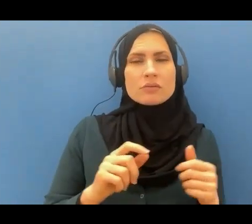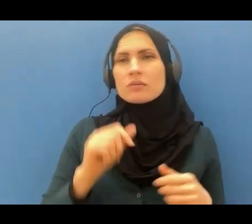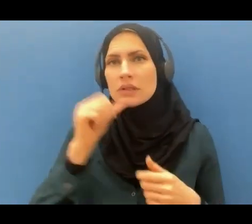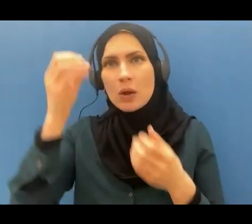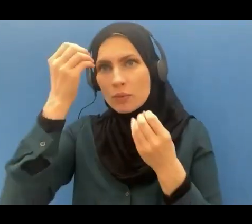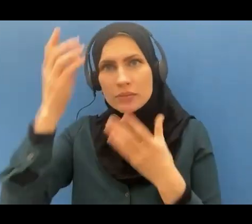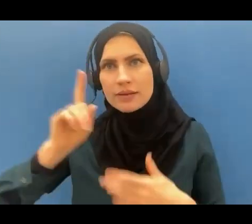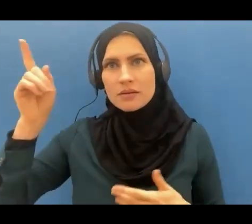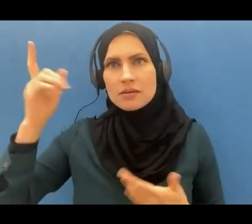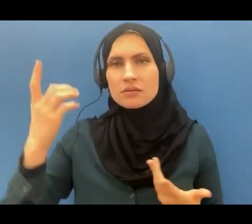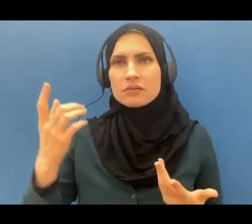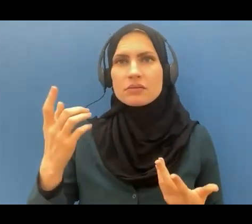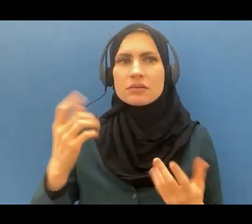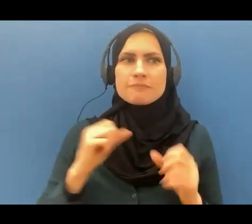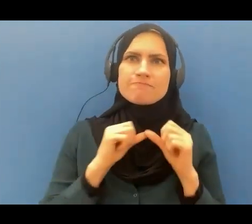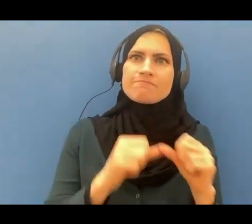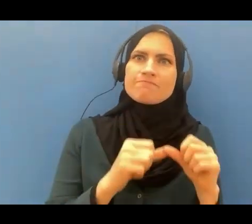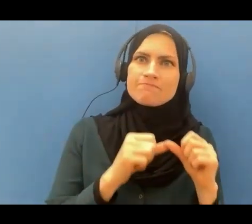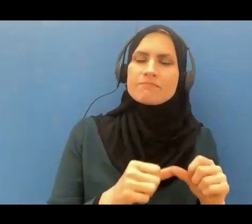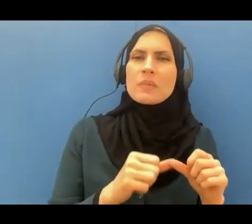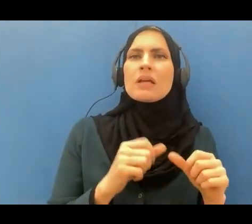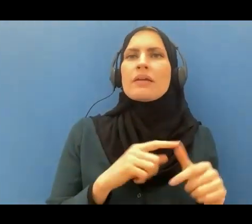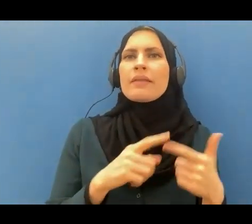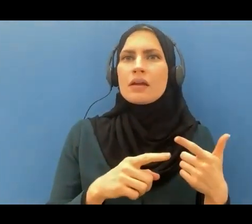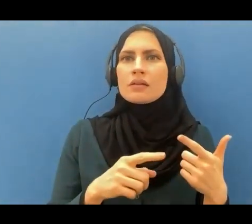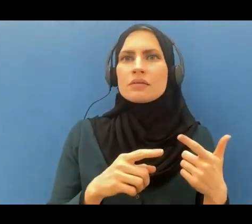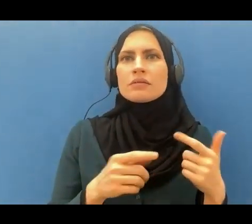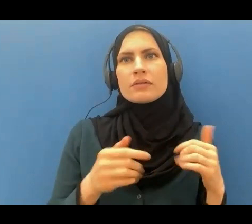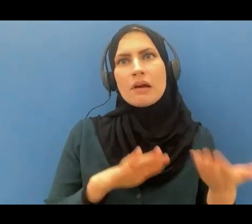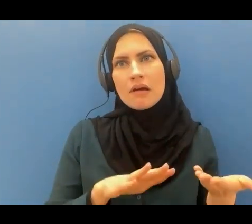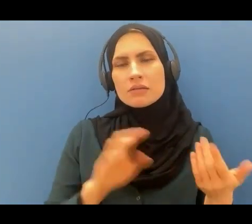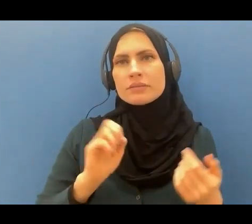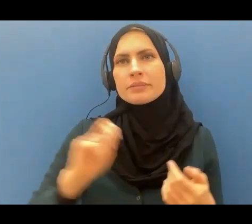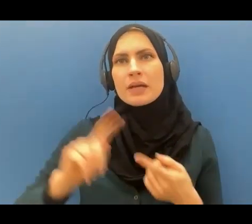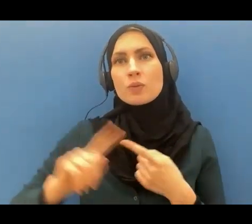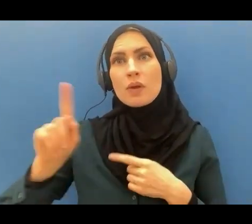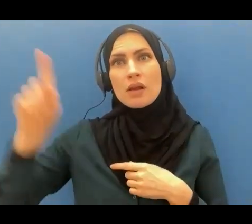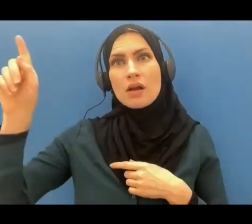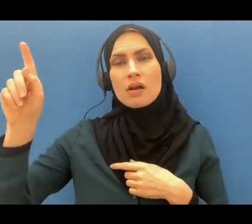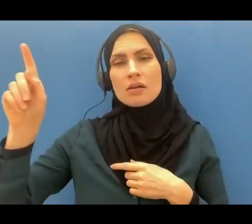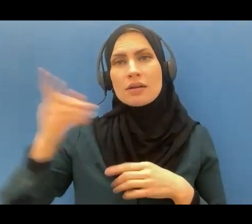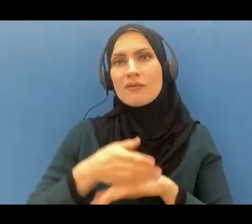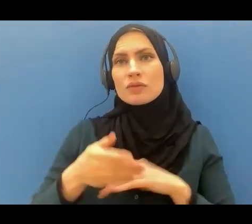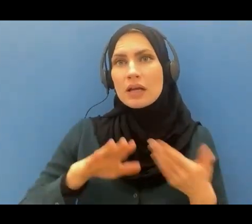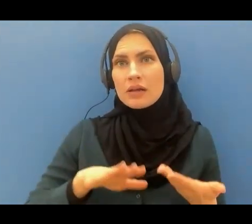until they come back to Allah by death, they will regret